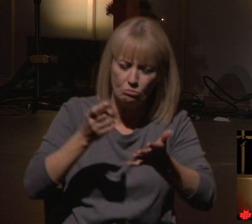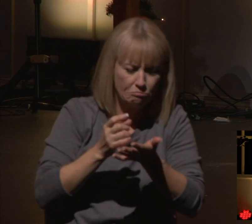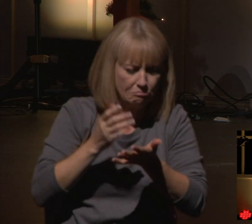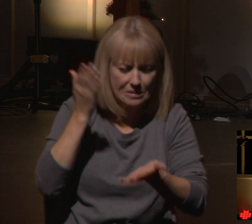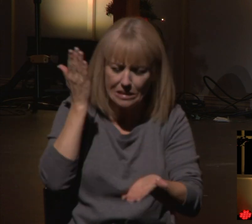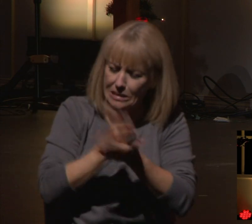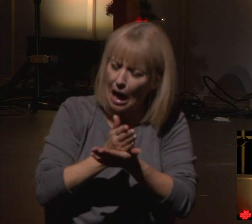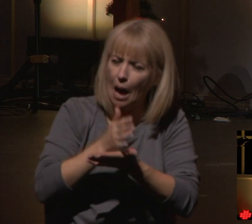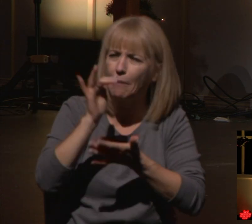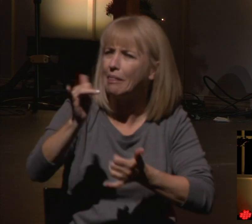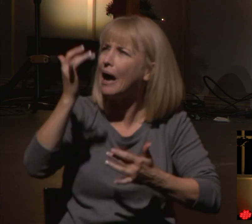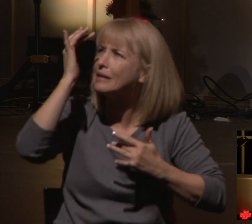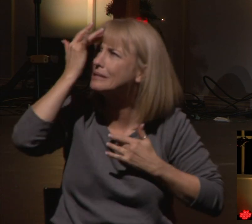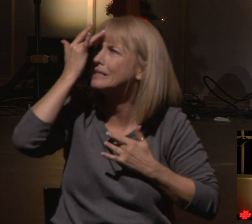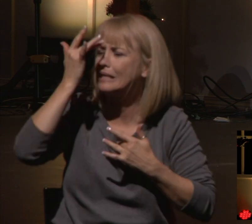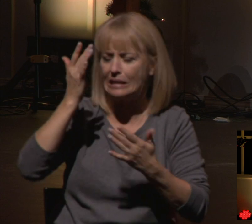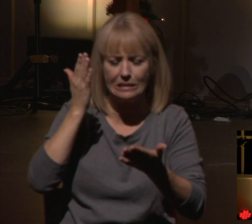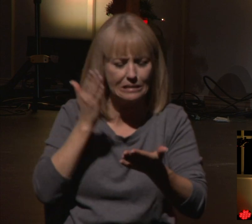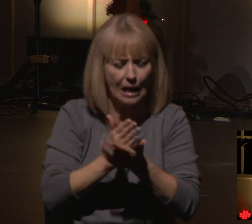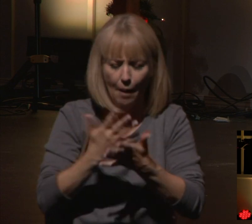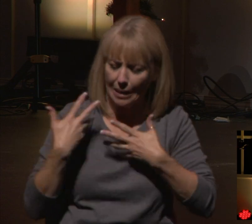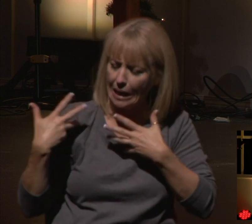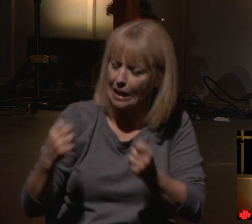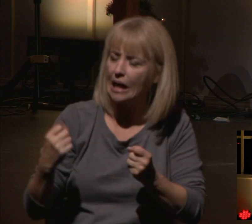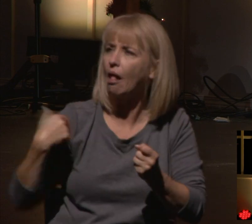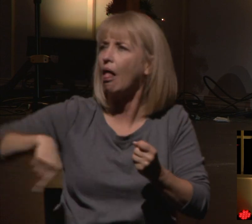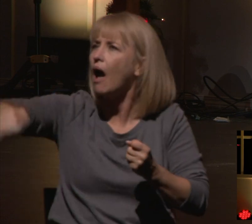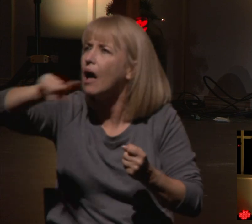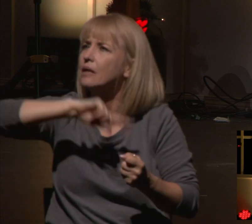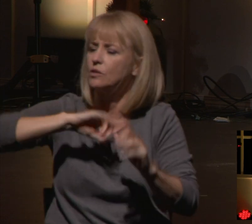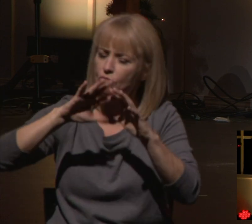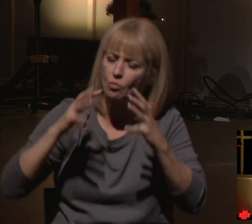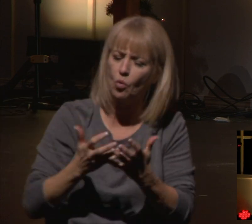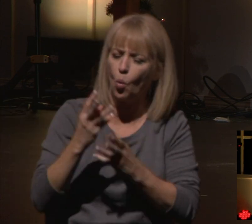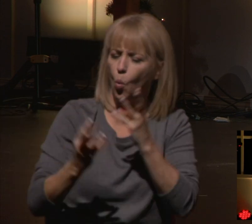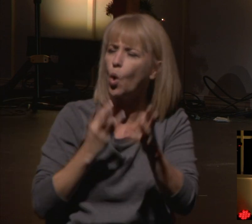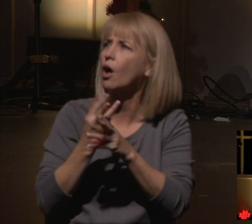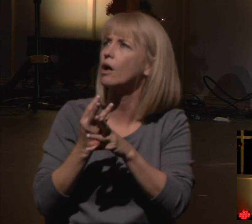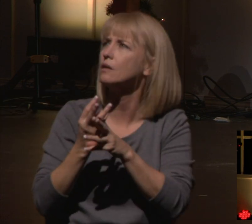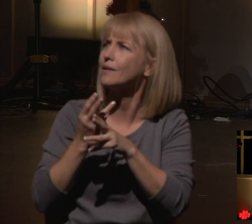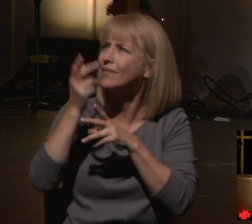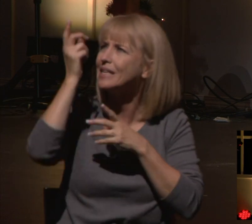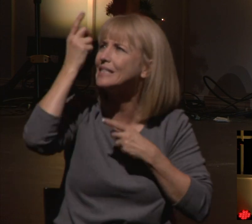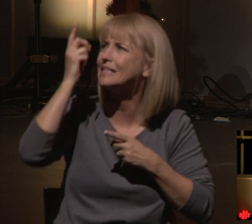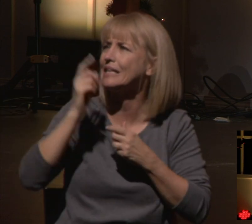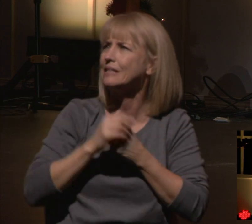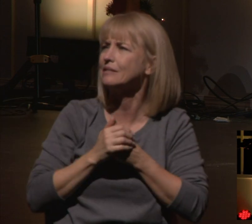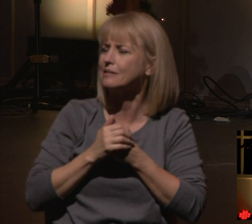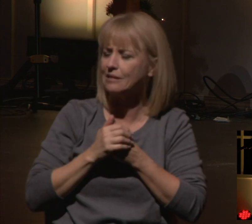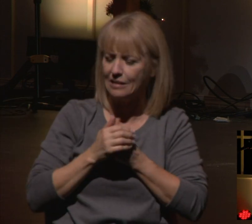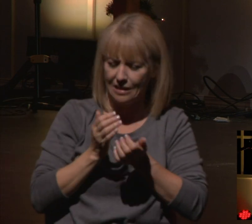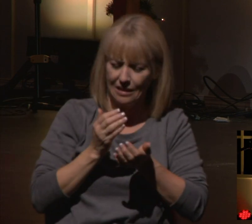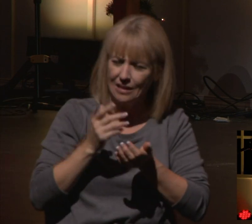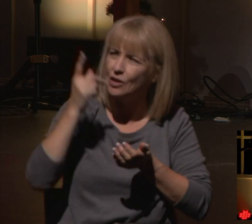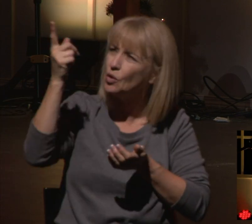And that you heal us of our pains and heal us of our hurts. That you rid us of our habits. And you pour our